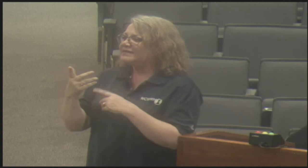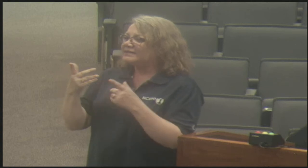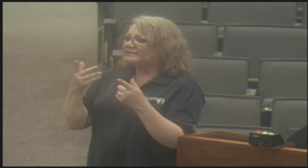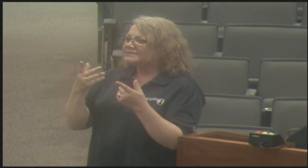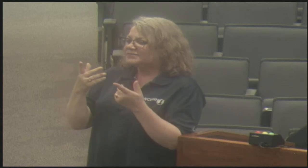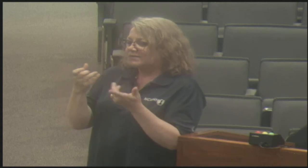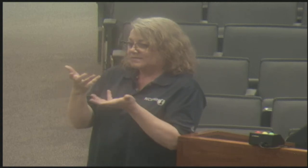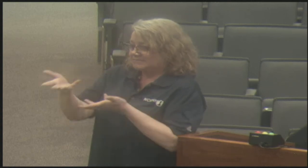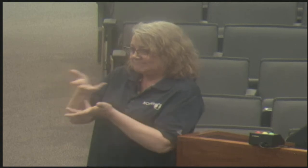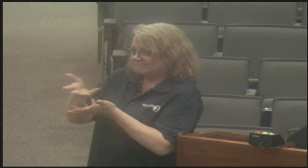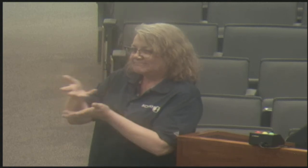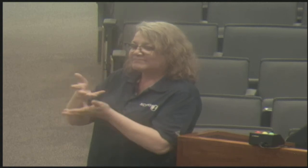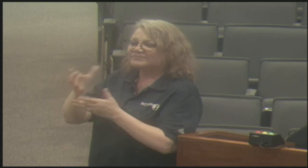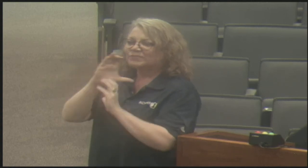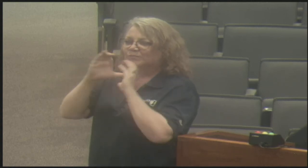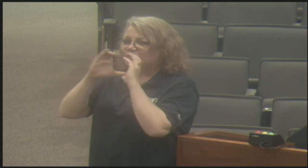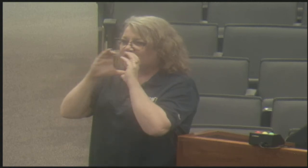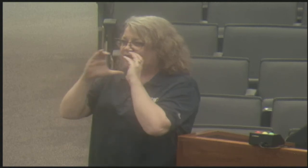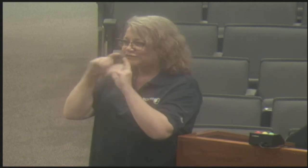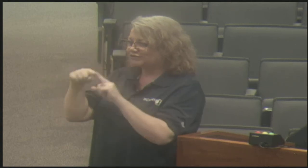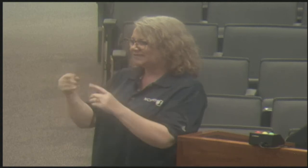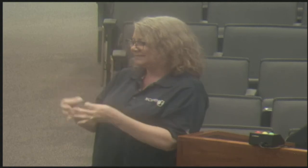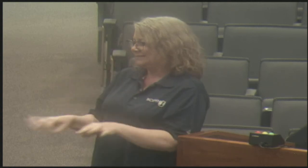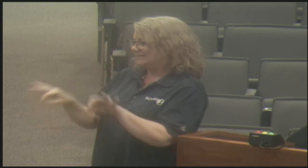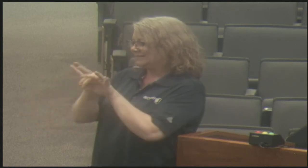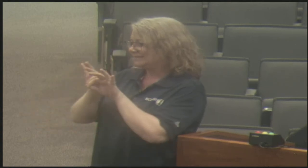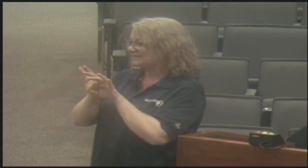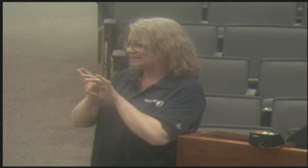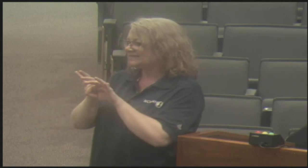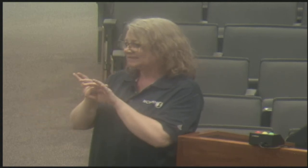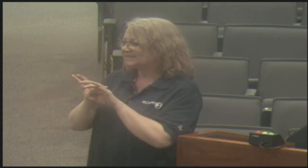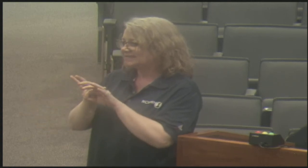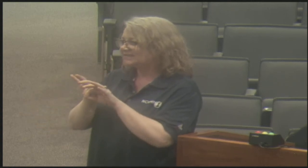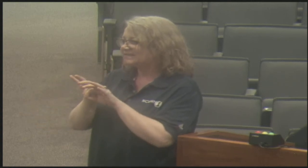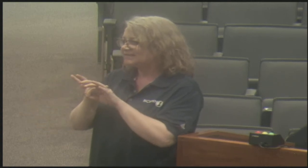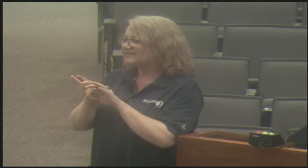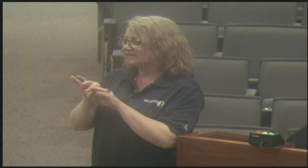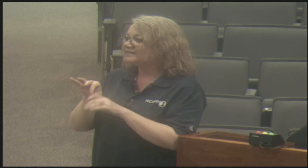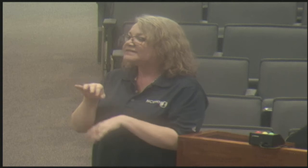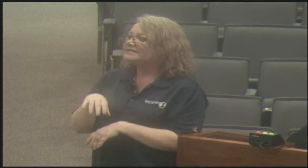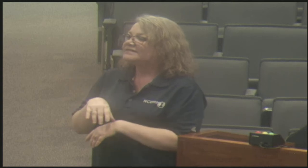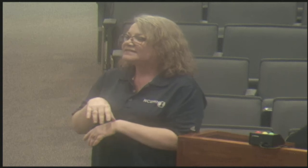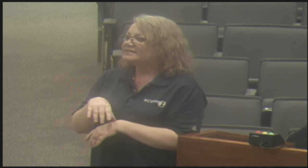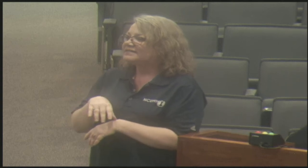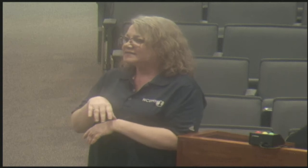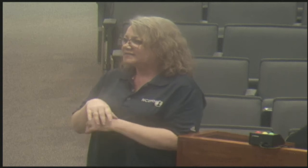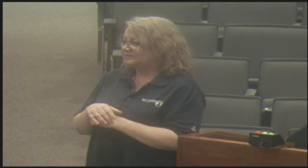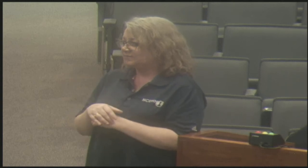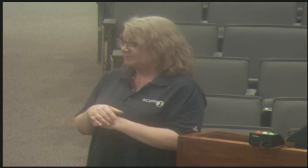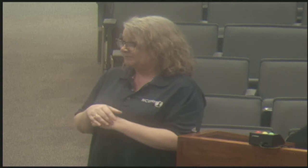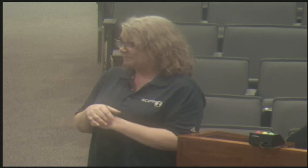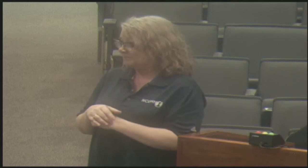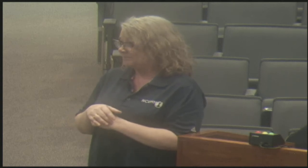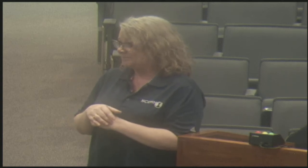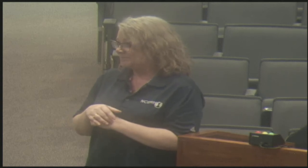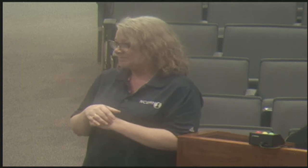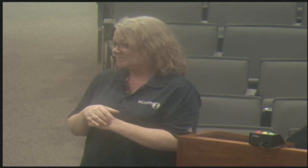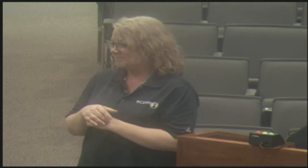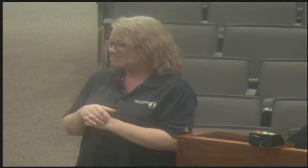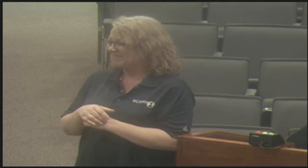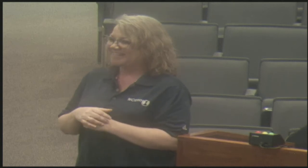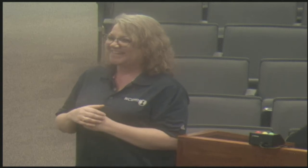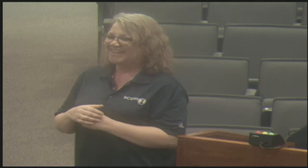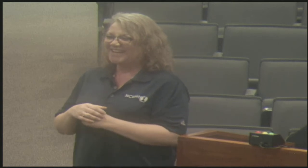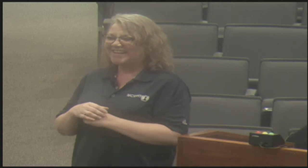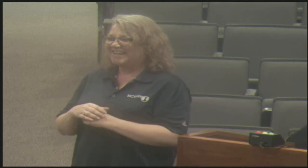very isolated without this communication access. And so we want to provide officers the ability to communicate directly with these individuals as